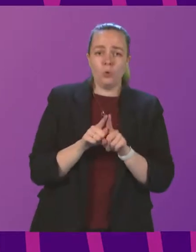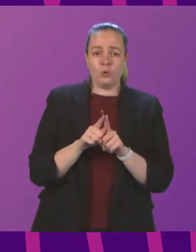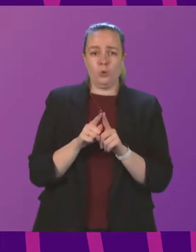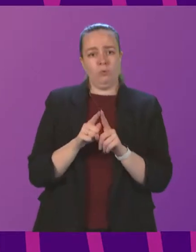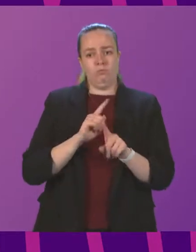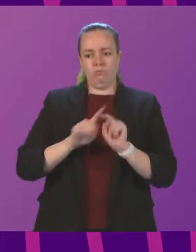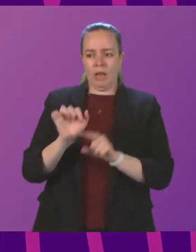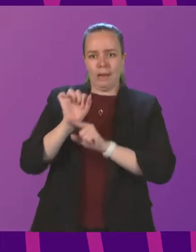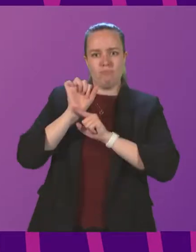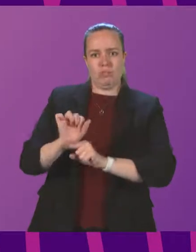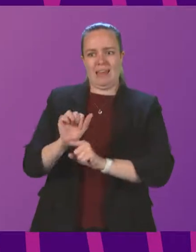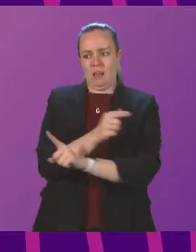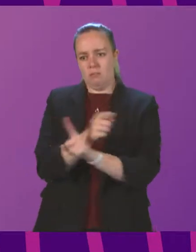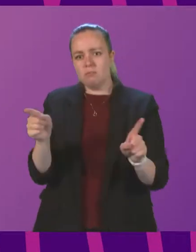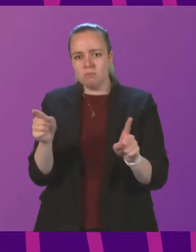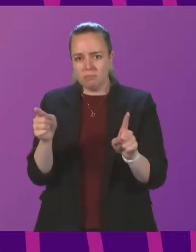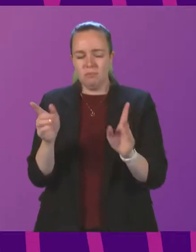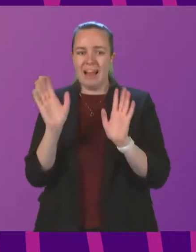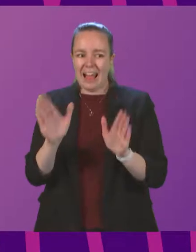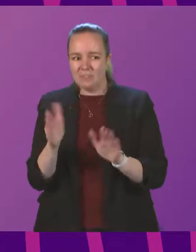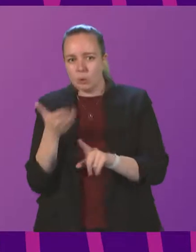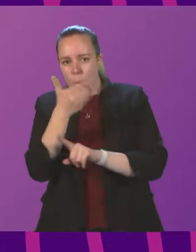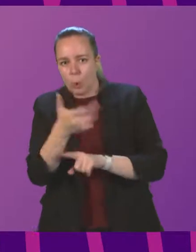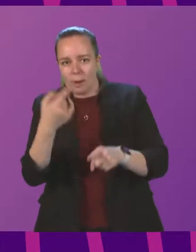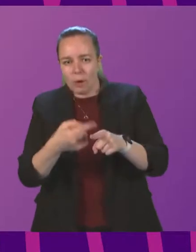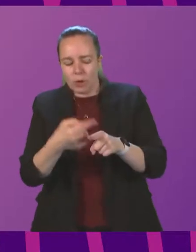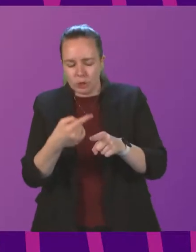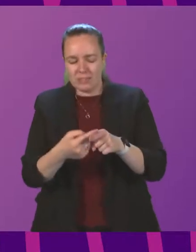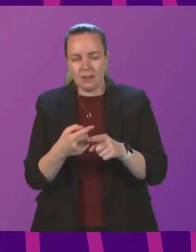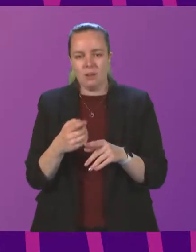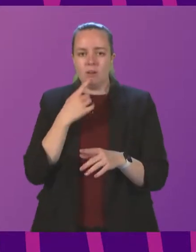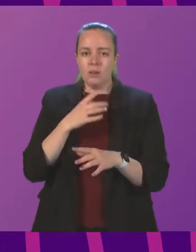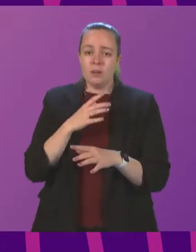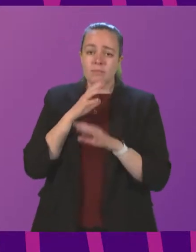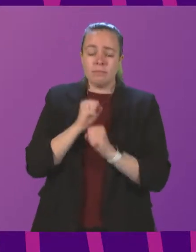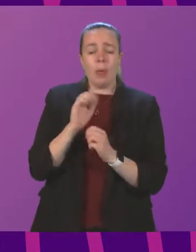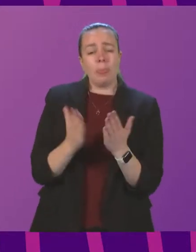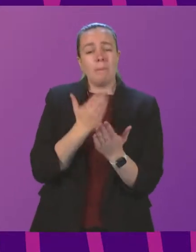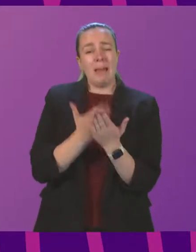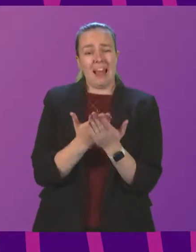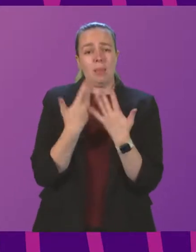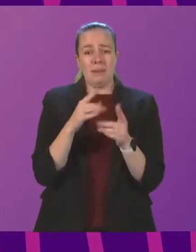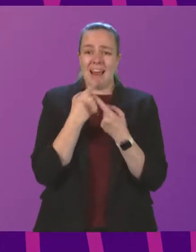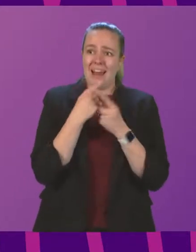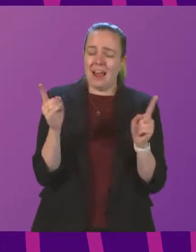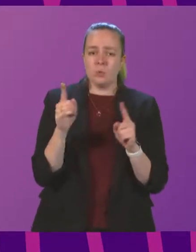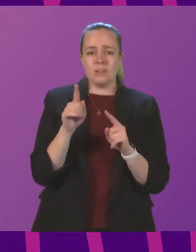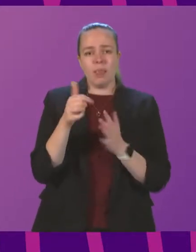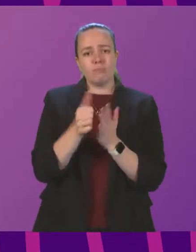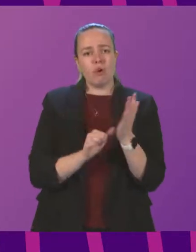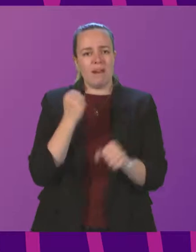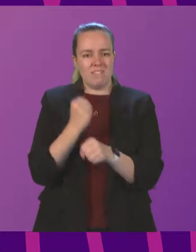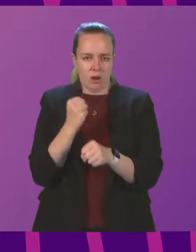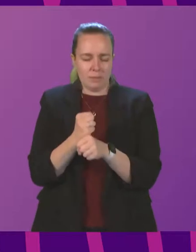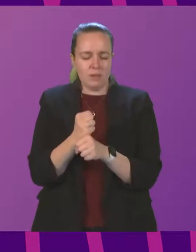the protection given to those who are called out. I am committed to bringing forward the bill that was announced in our programme for government to implement the